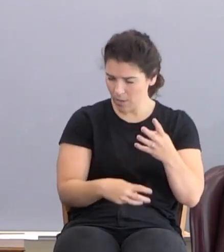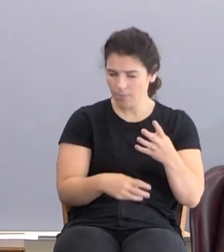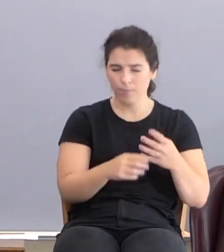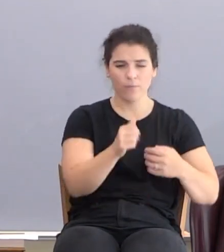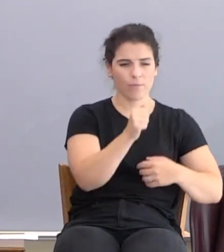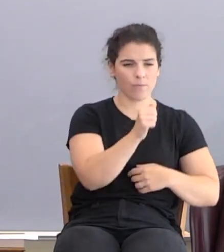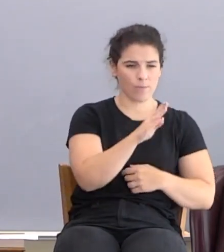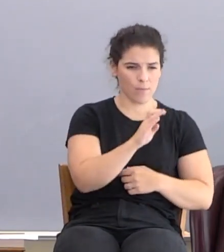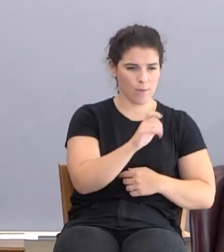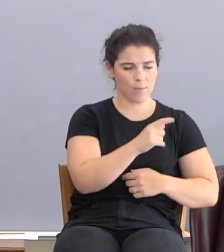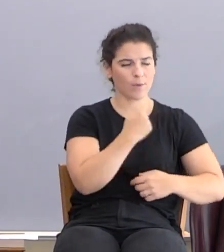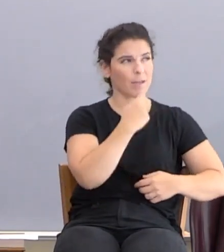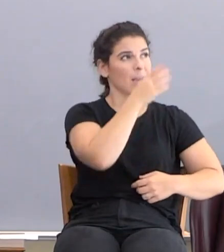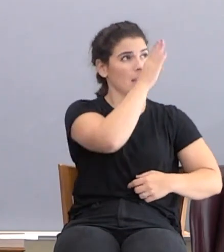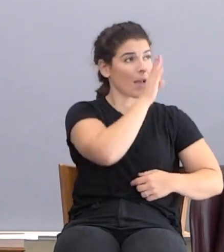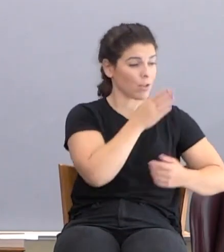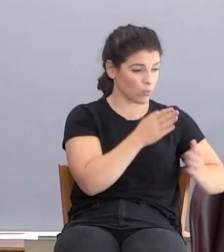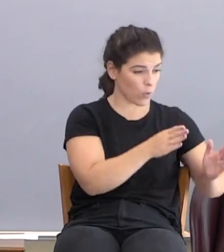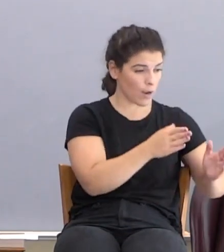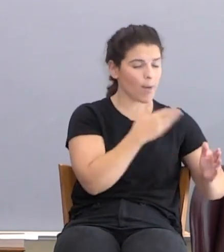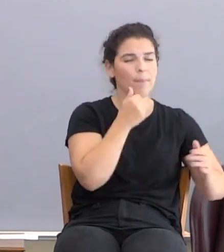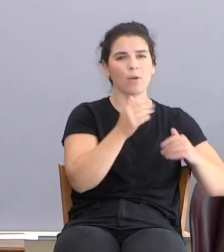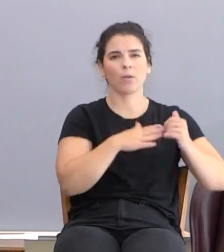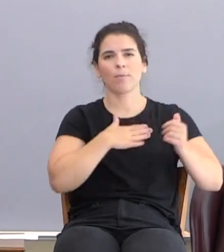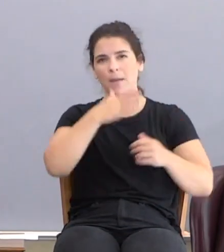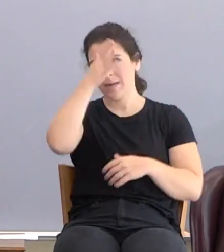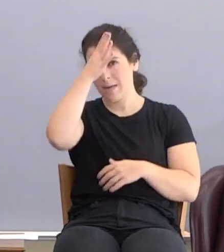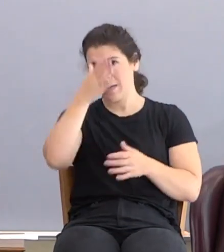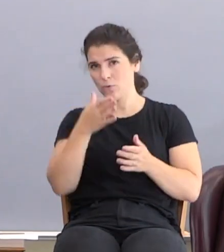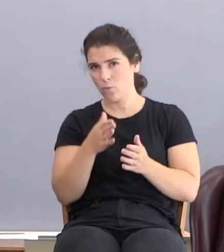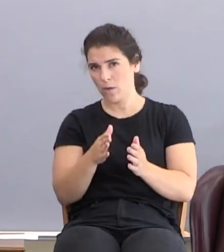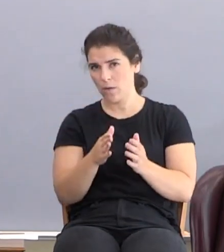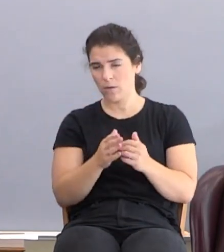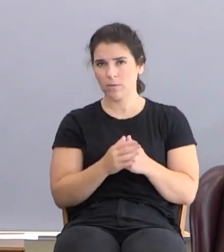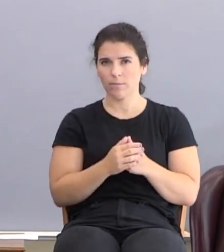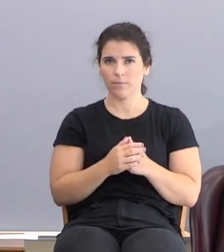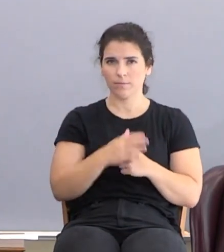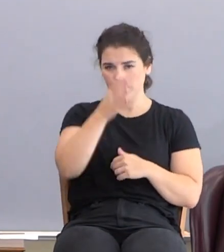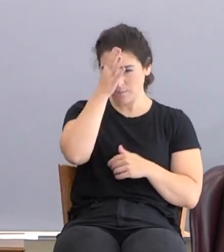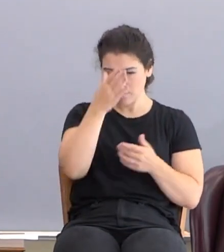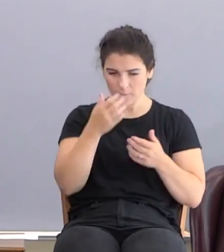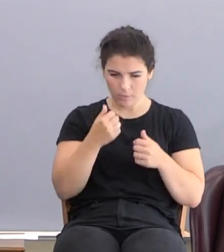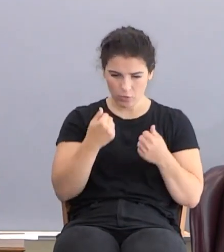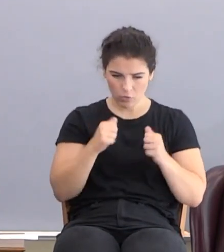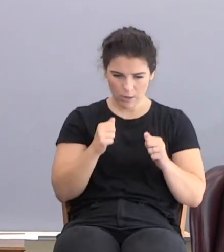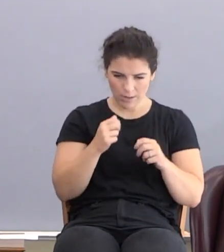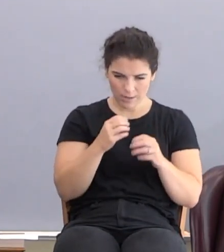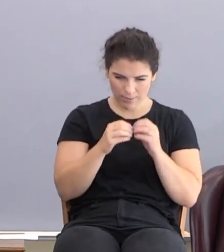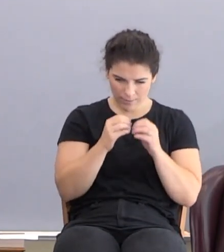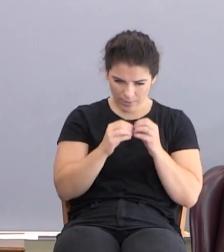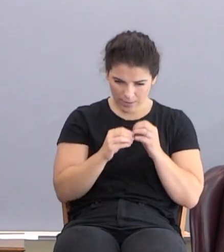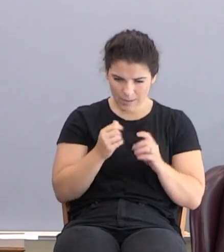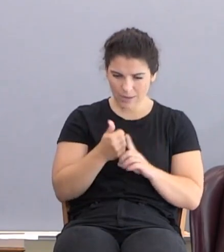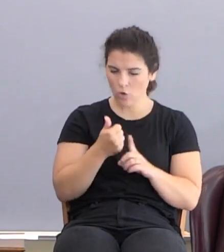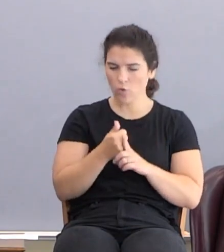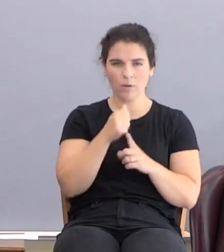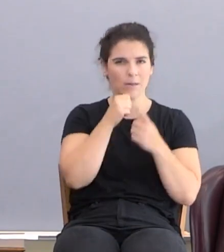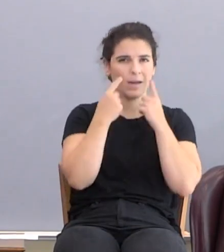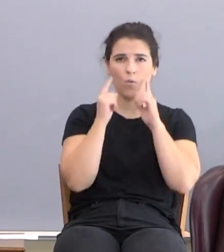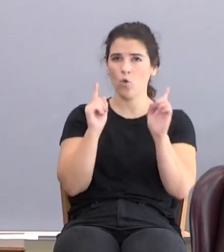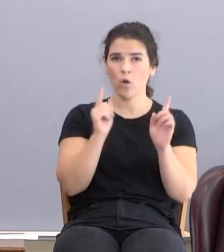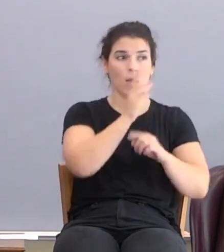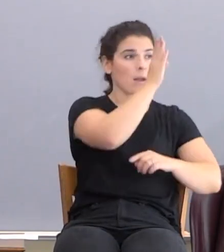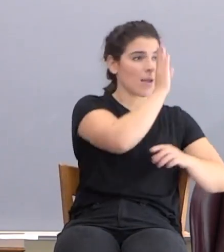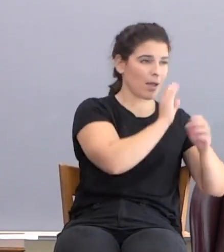Abel said, God's way is going to be better than my daddy's way. My daddy tried to figure it on, fix it on his own. It didn't work. God